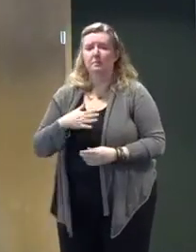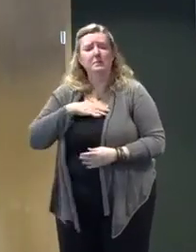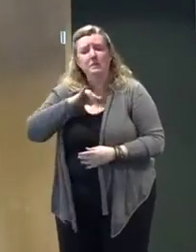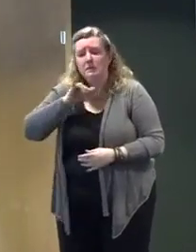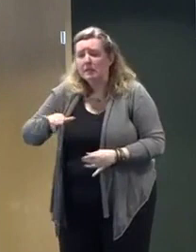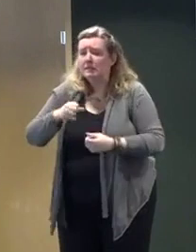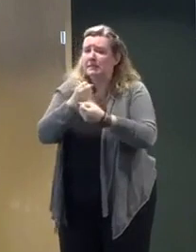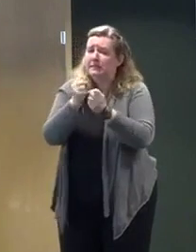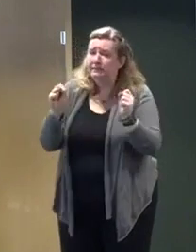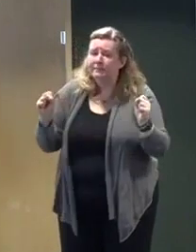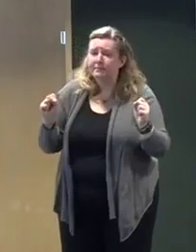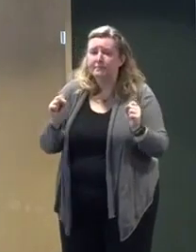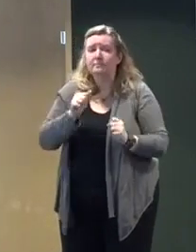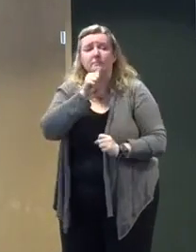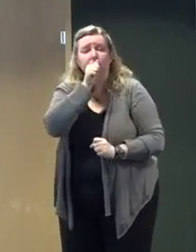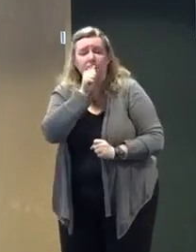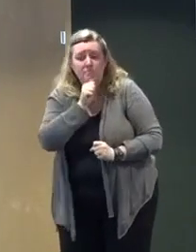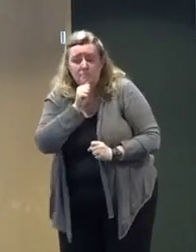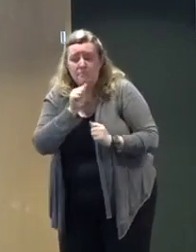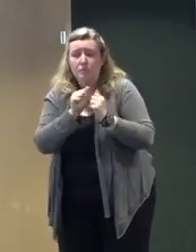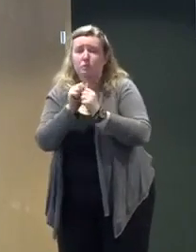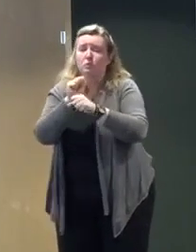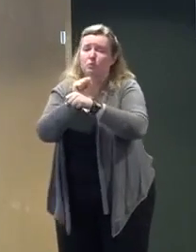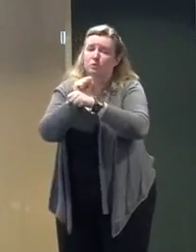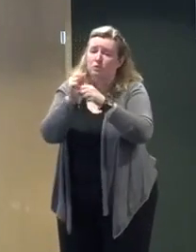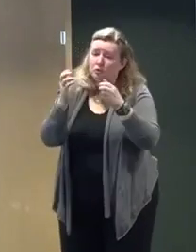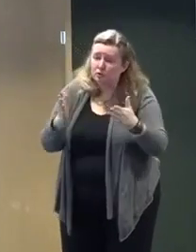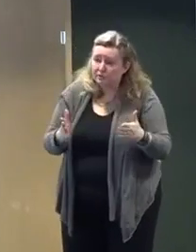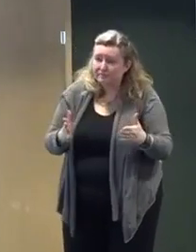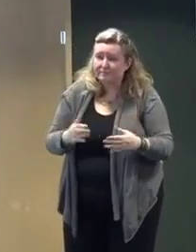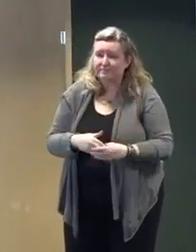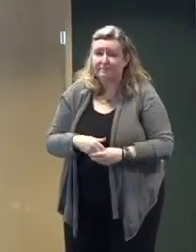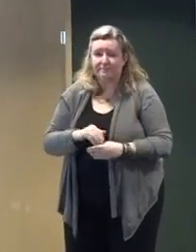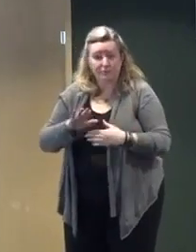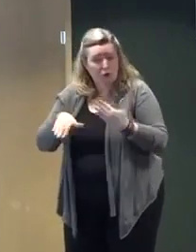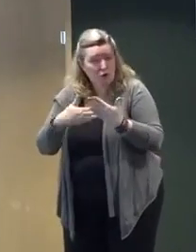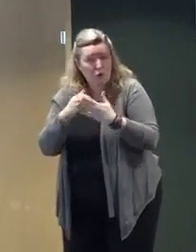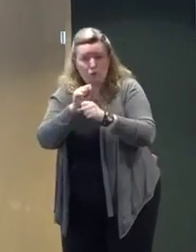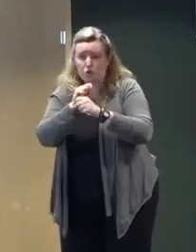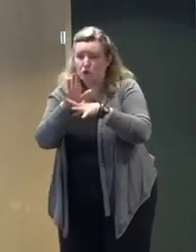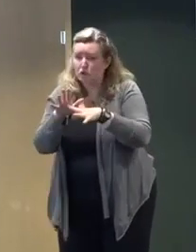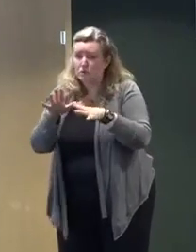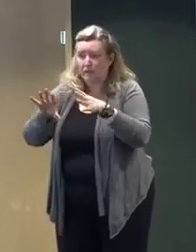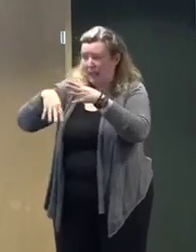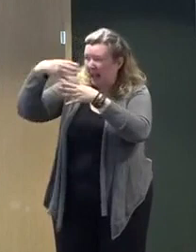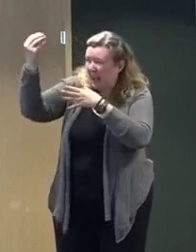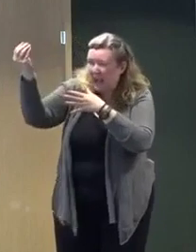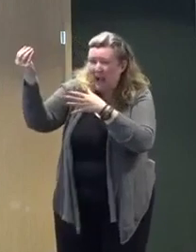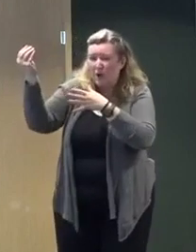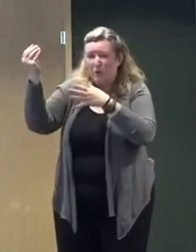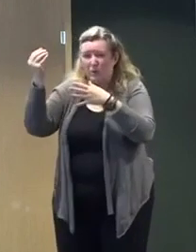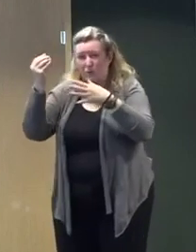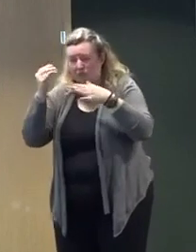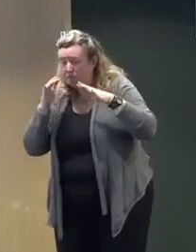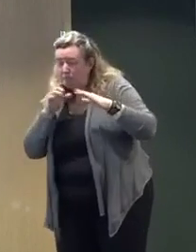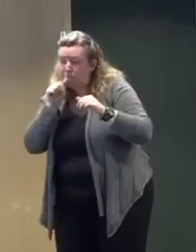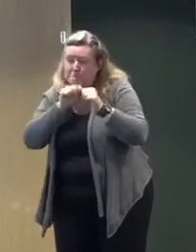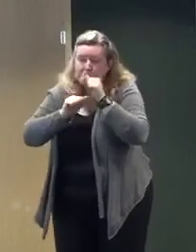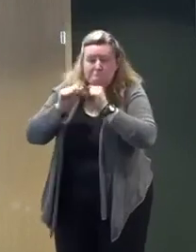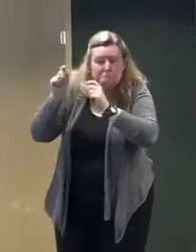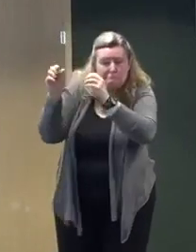with the utilities, please. These men and women are out there in all kinds of weather trying to restore our power.